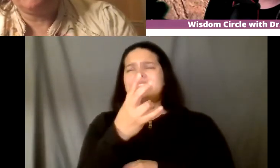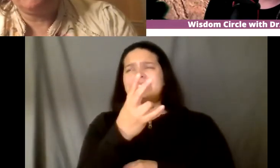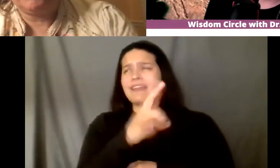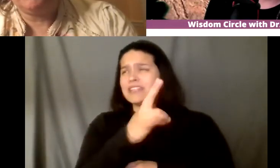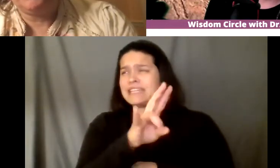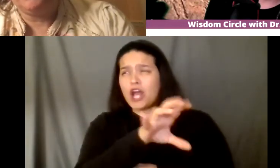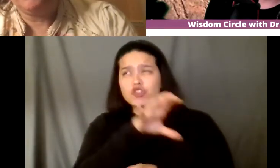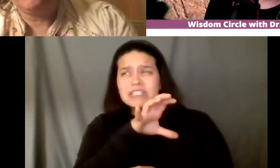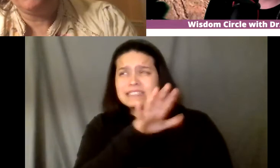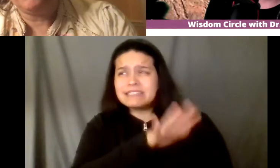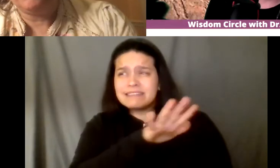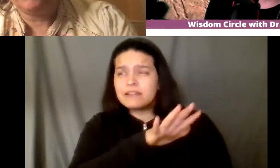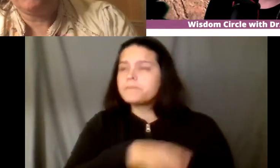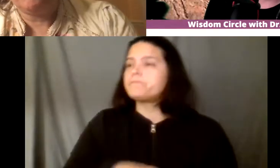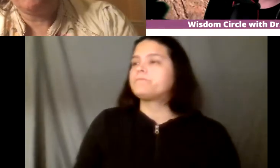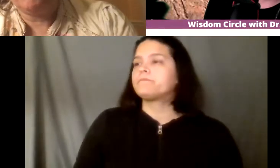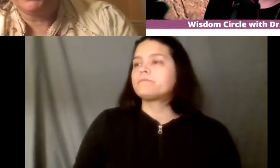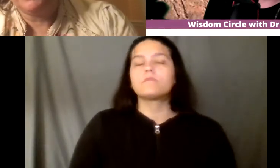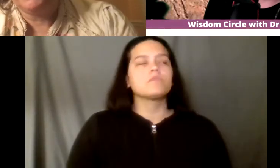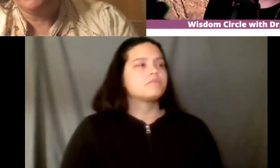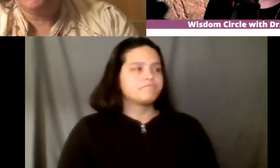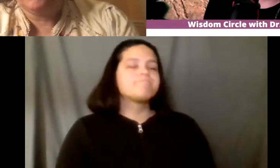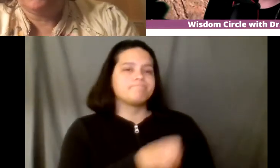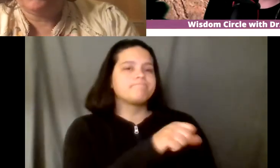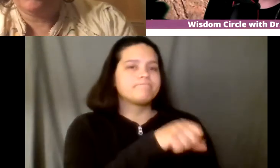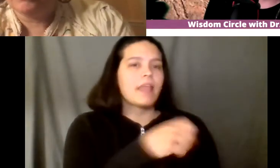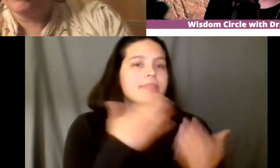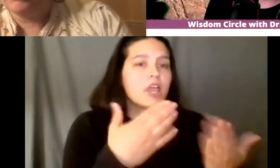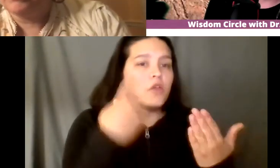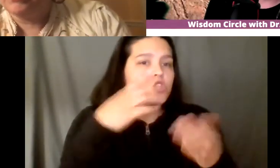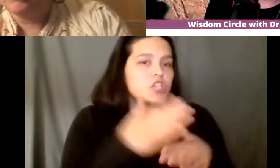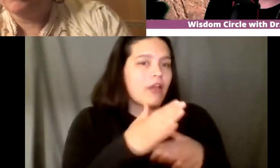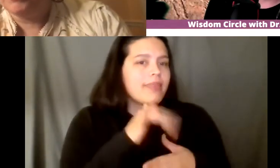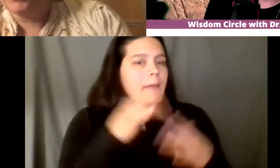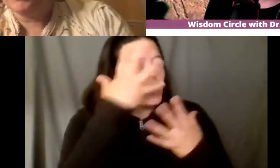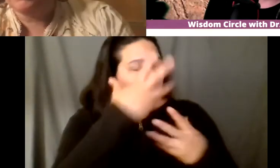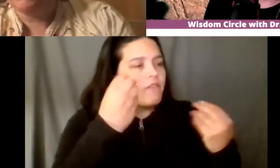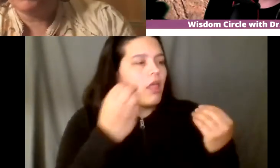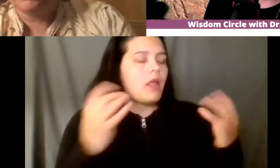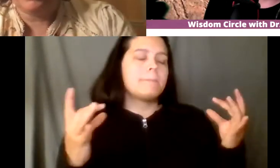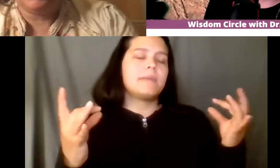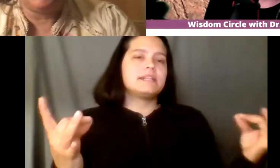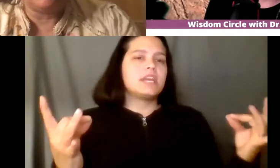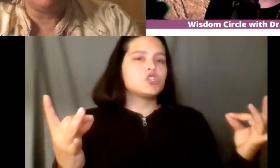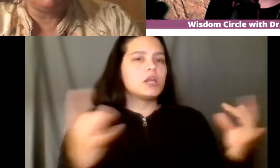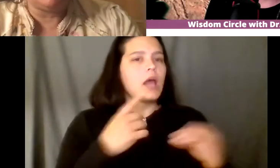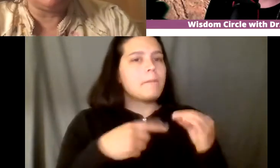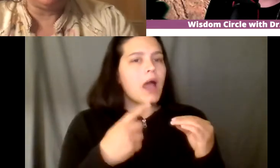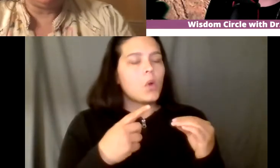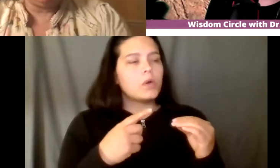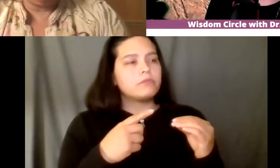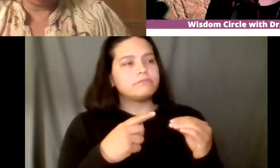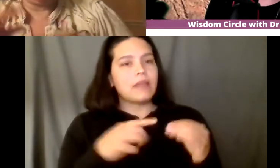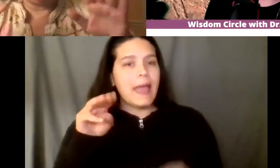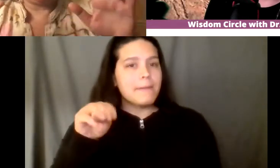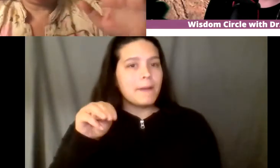the beautiful um meditation on on uh murdered and missing indigenous women and